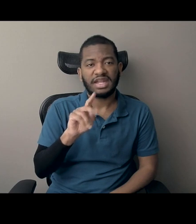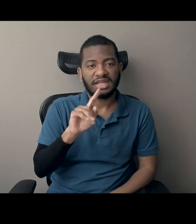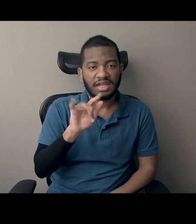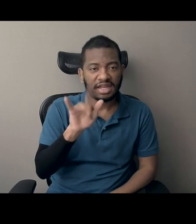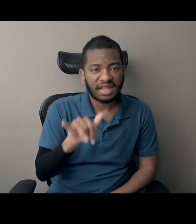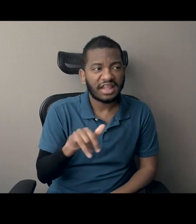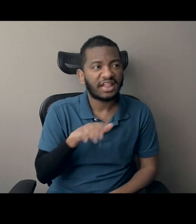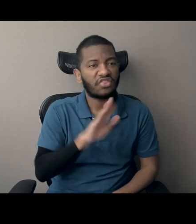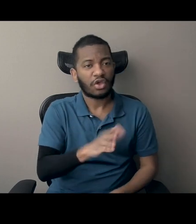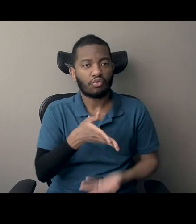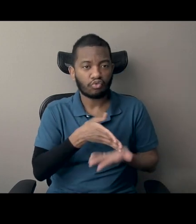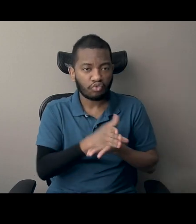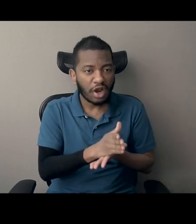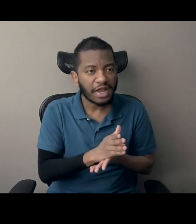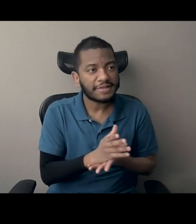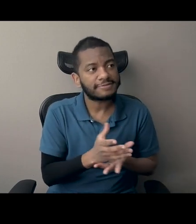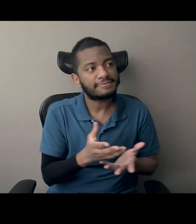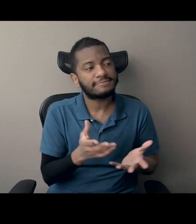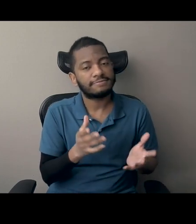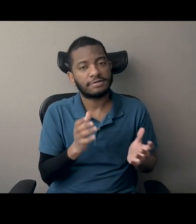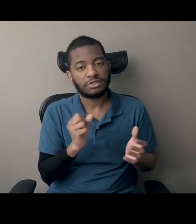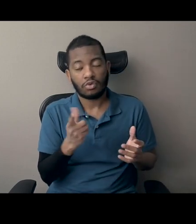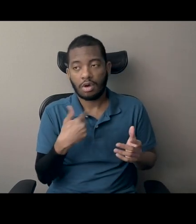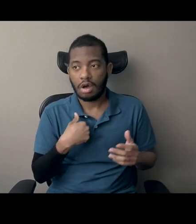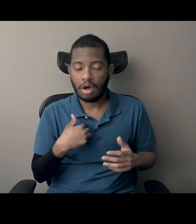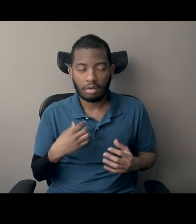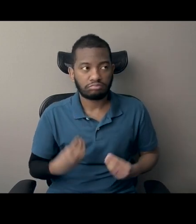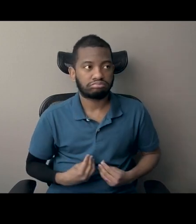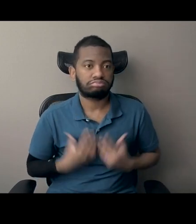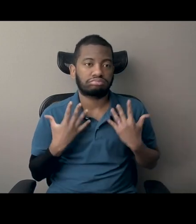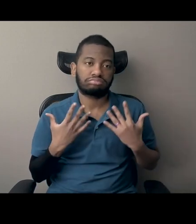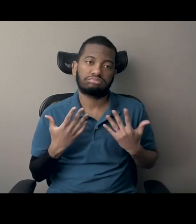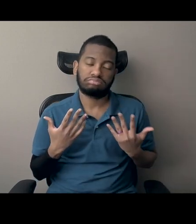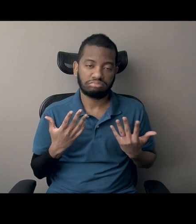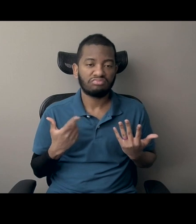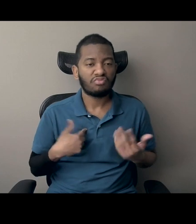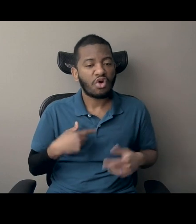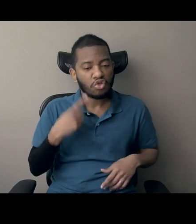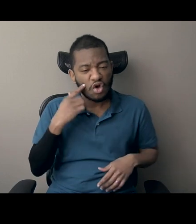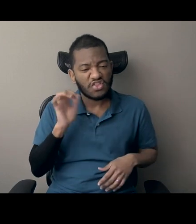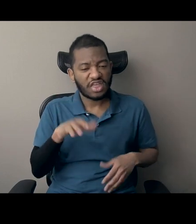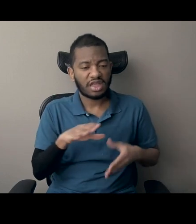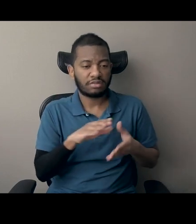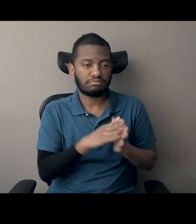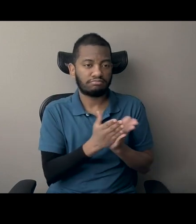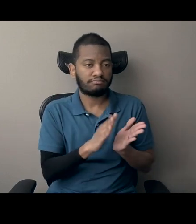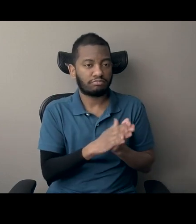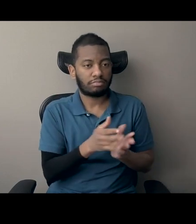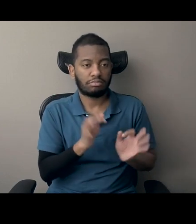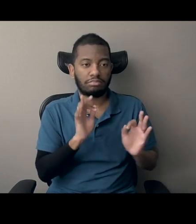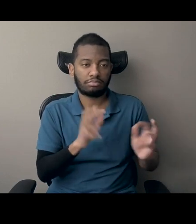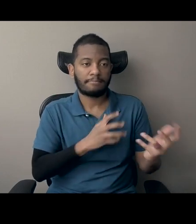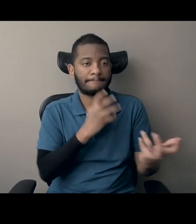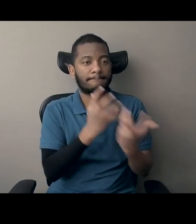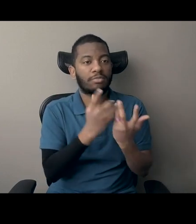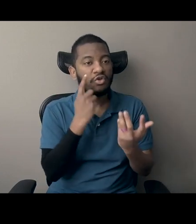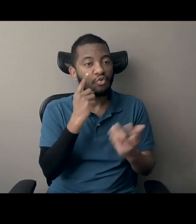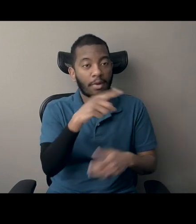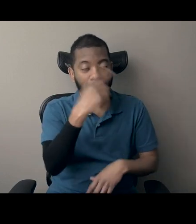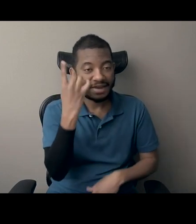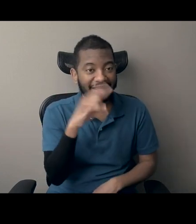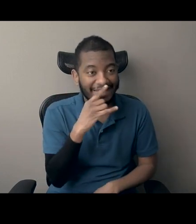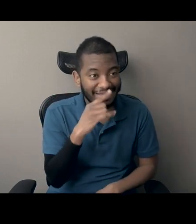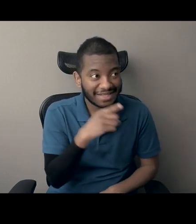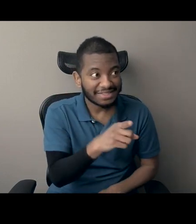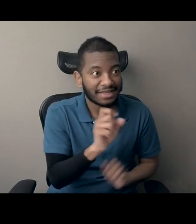to be so inspiring as a Black person. And so I definitely think the story is for Black kids out there, um, to give them a sense of hope